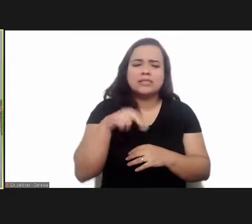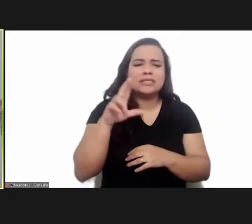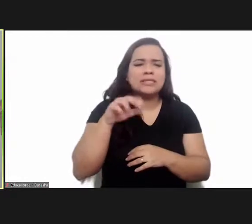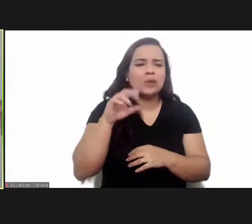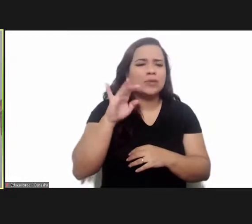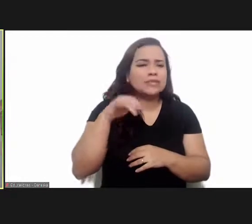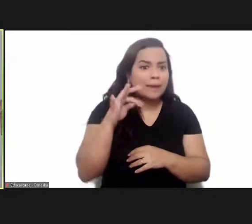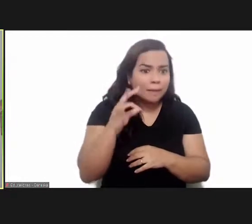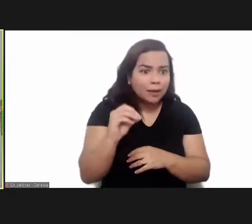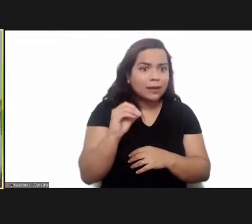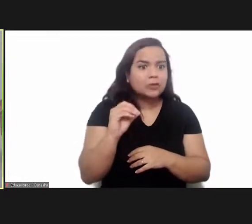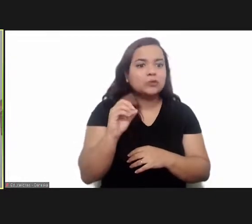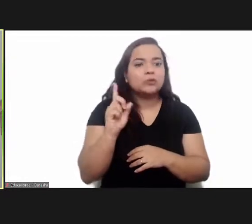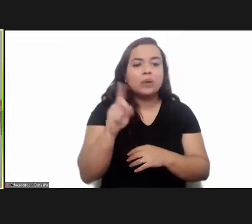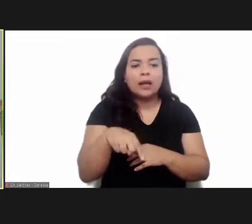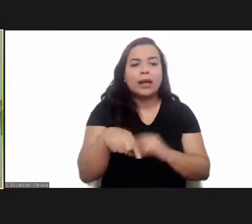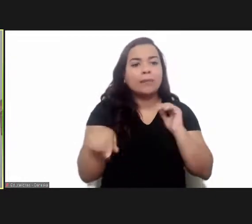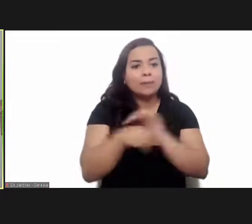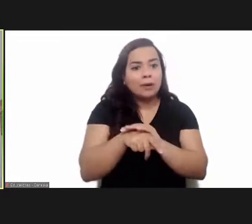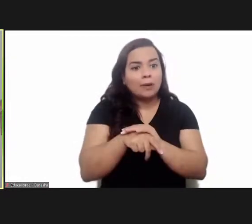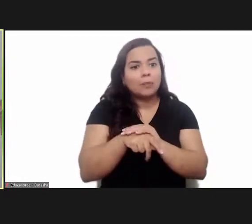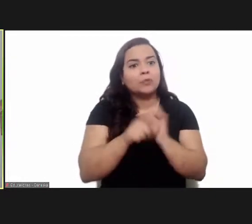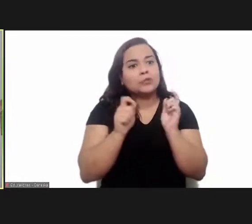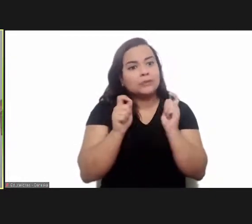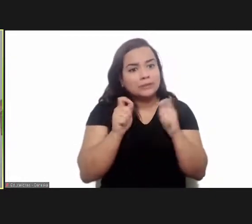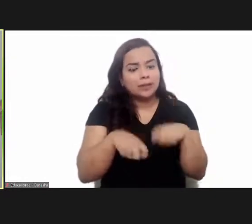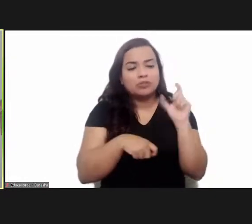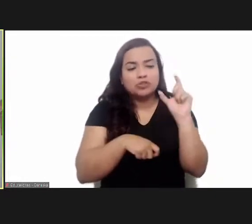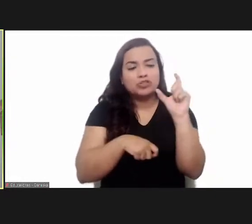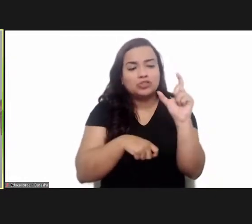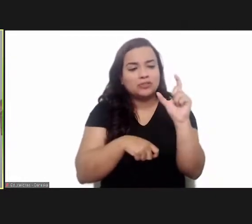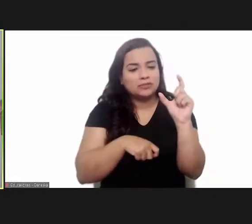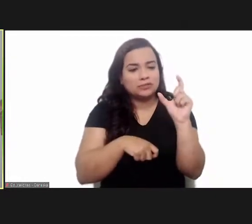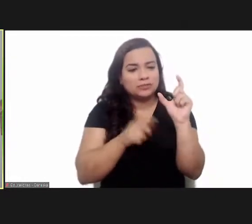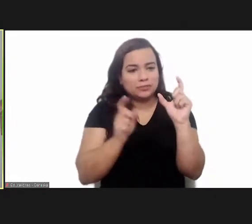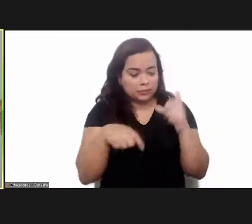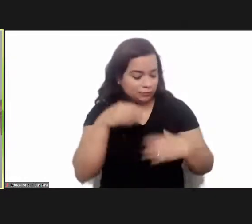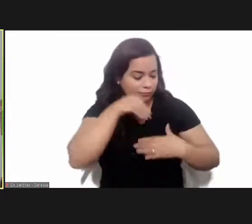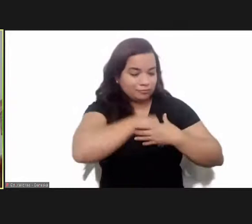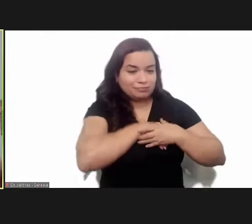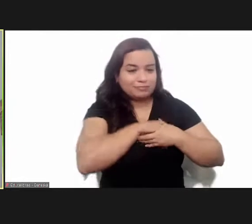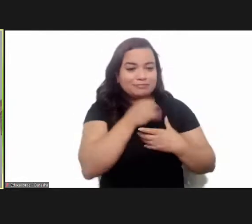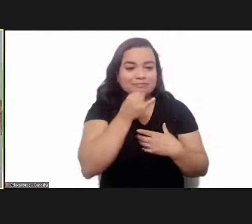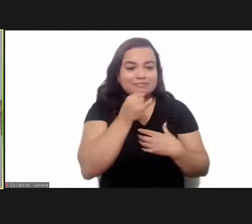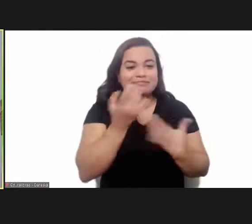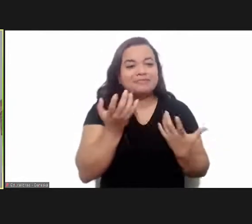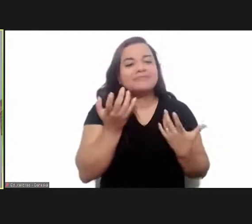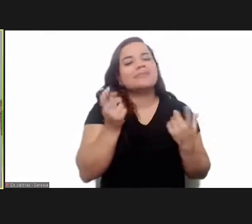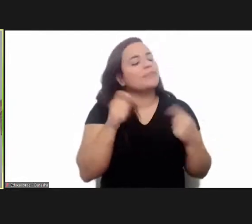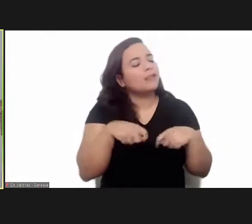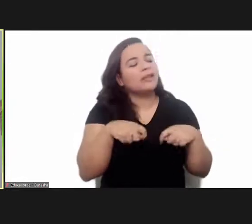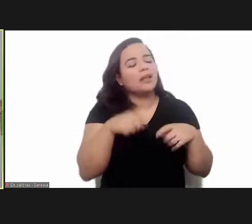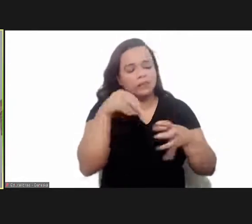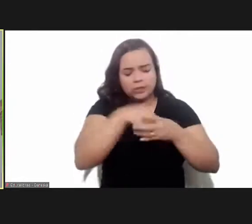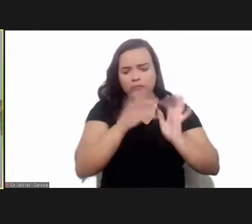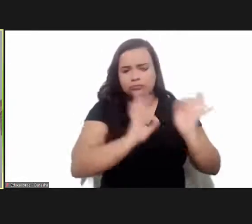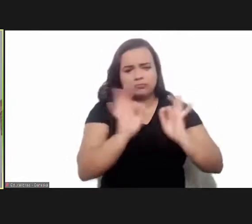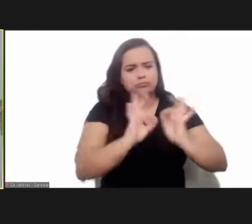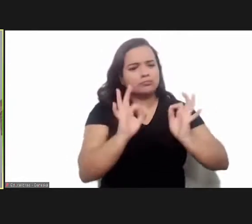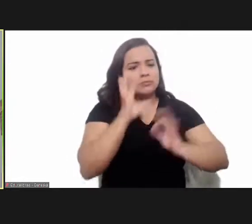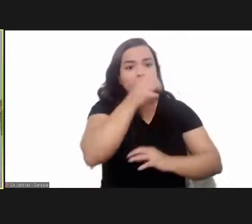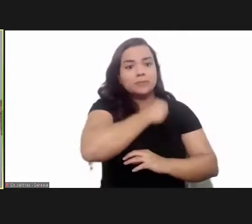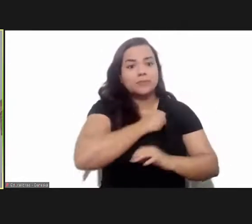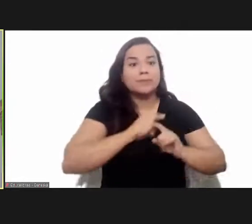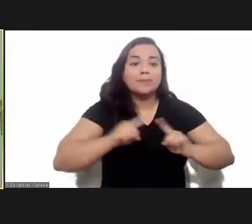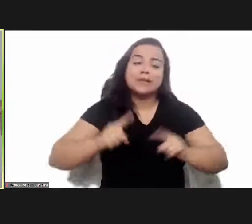nanopox sequencing it fits in your pocket so you can sequence things relatively quickly but unfortunately at the